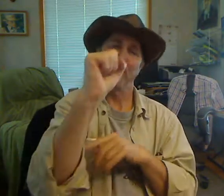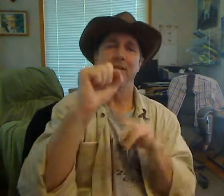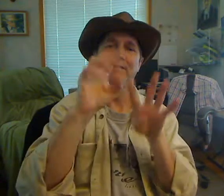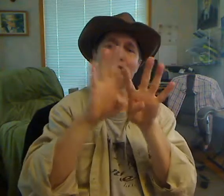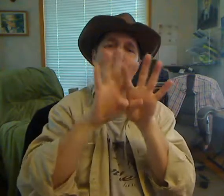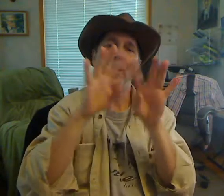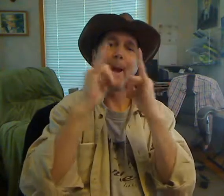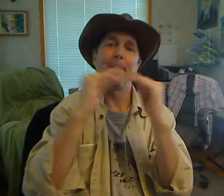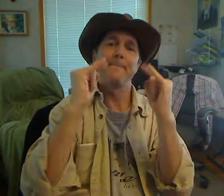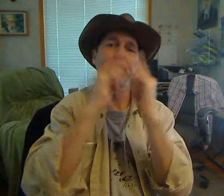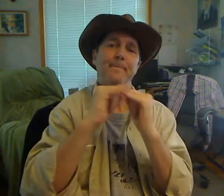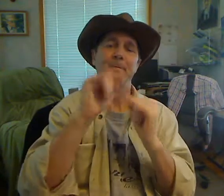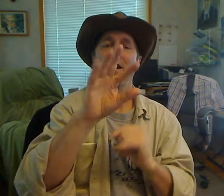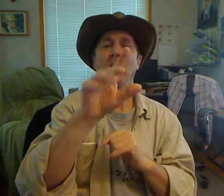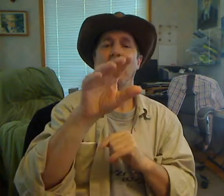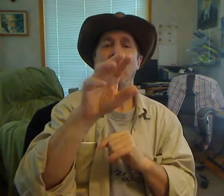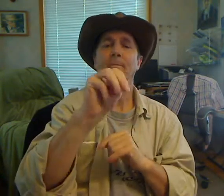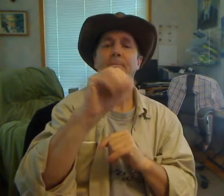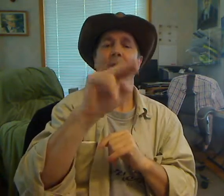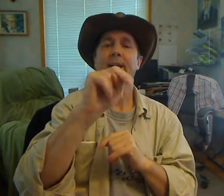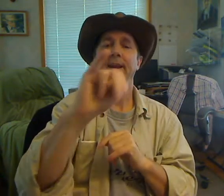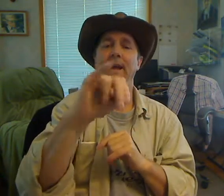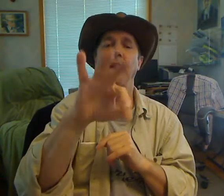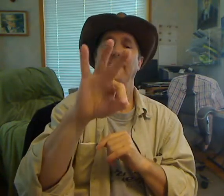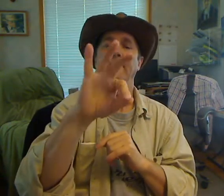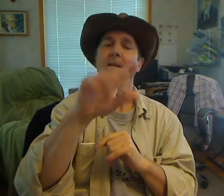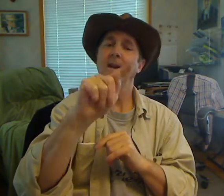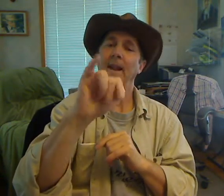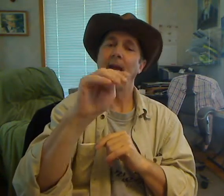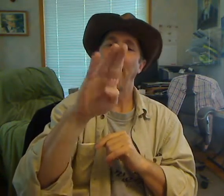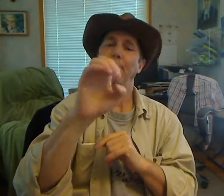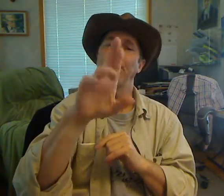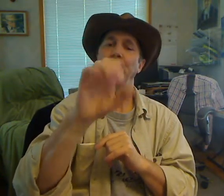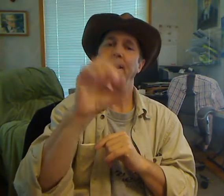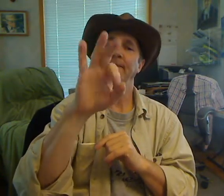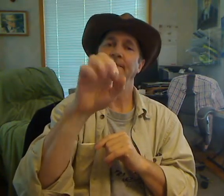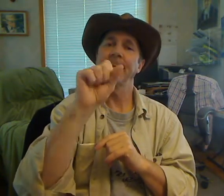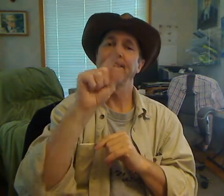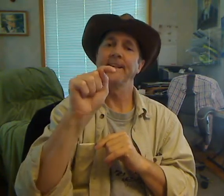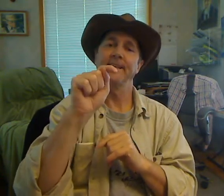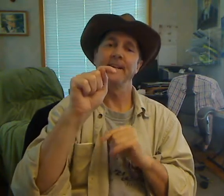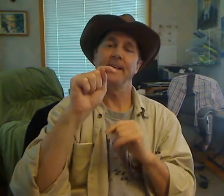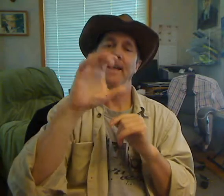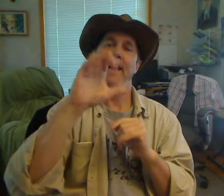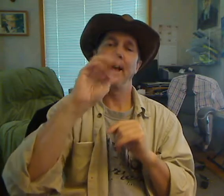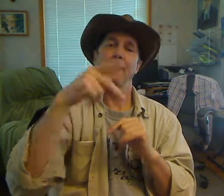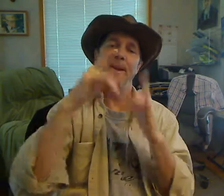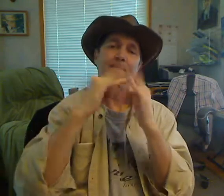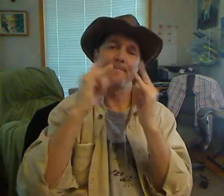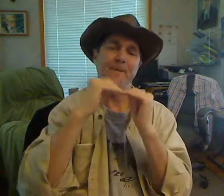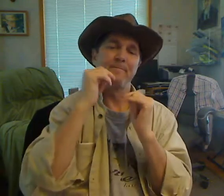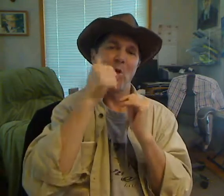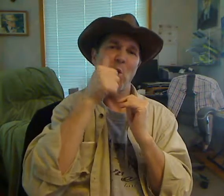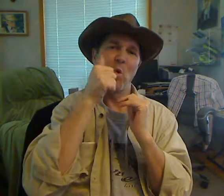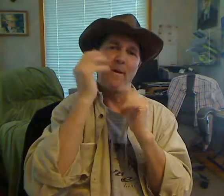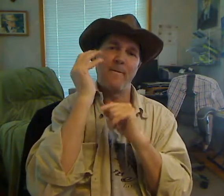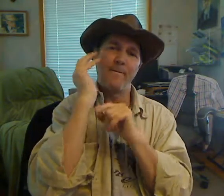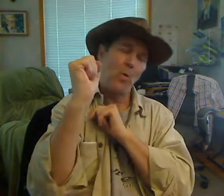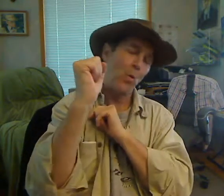an expeditious, efficient trial. And you don't want the trial to drag on too long. But at the same time, you have to give